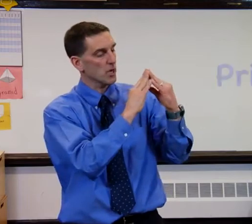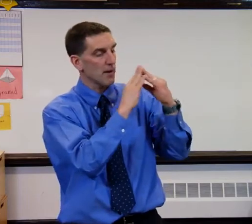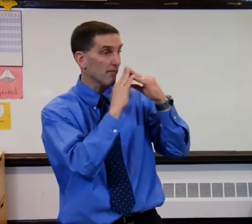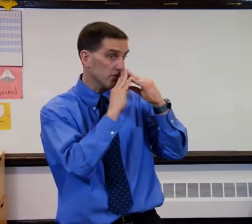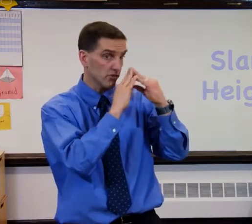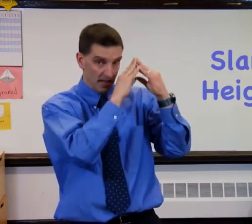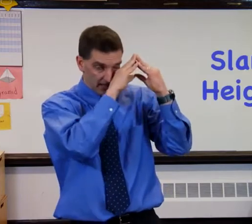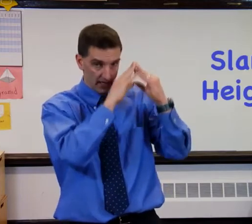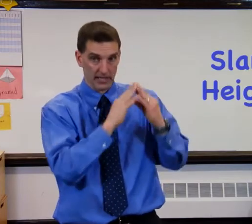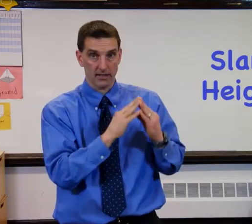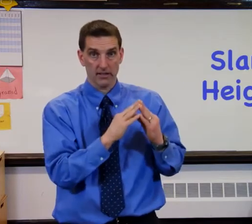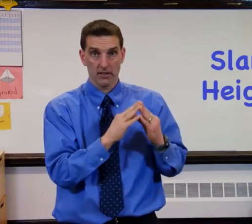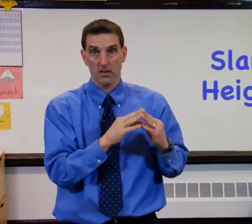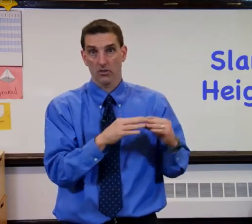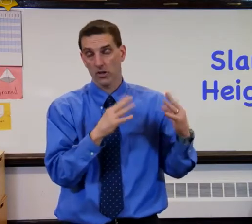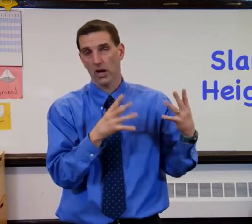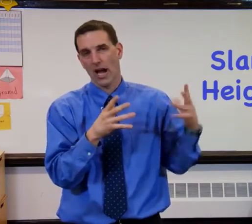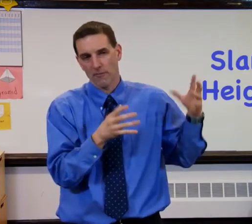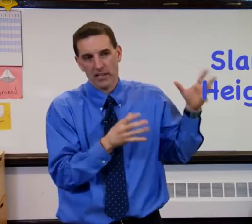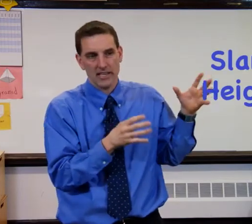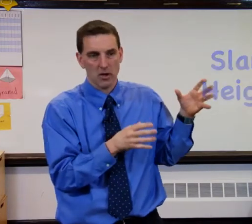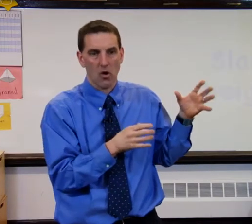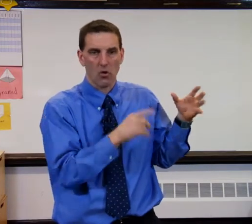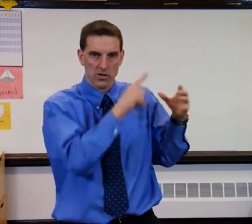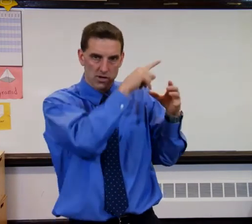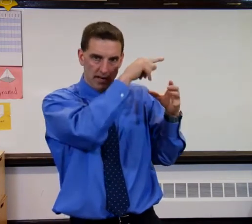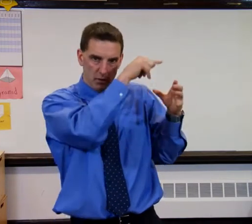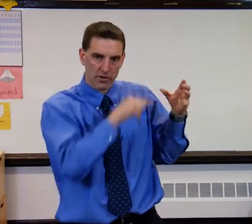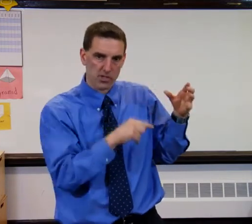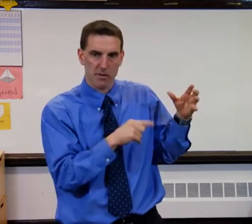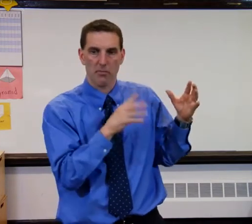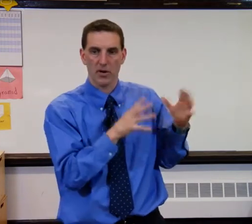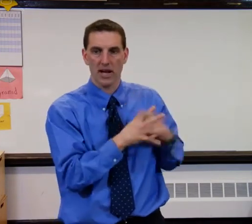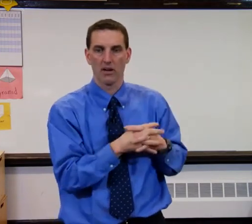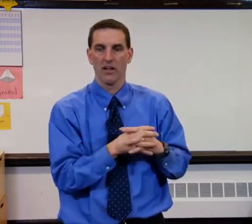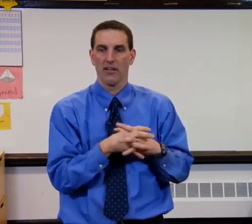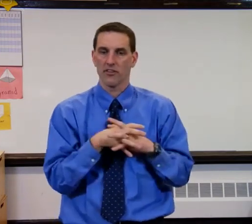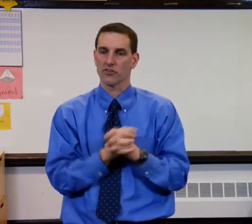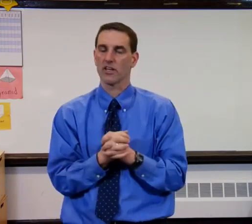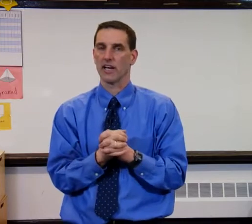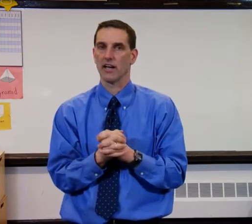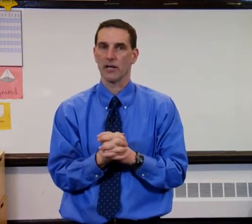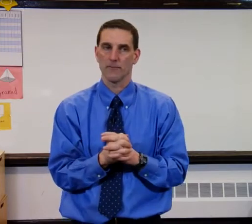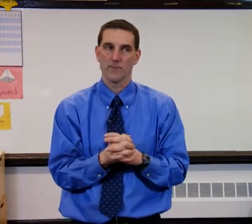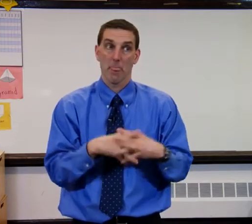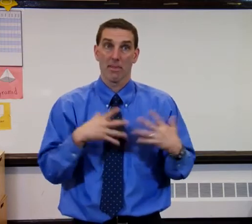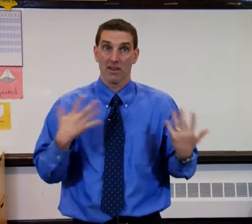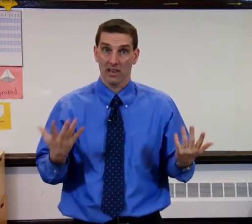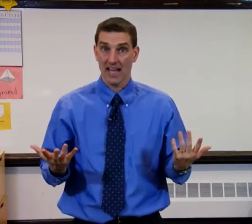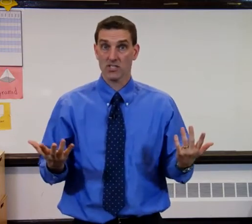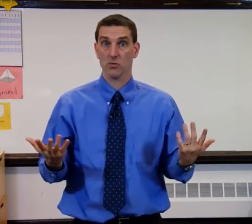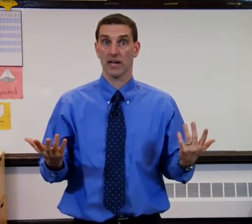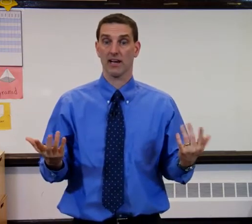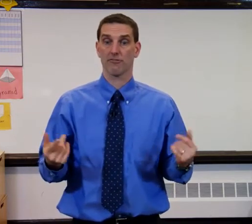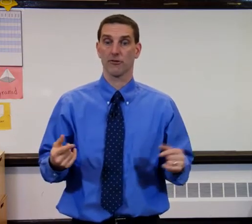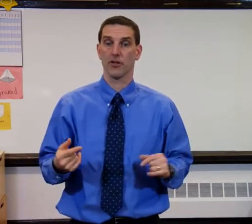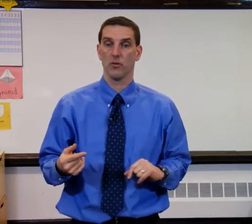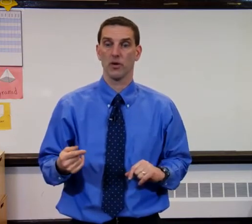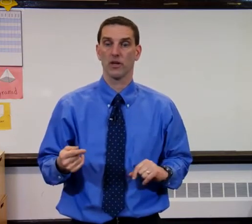about the slant height. So I really need to hold a triangular prism and point out the slant height. The last one I have for you really